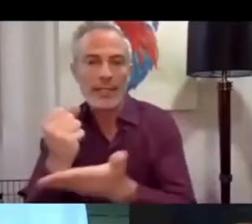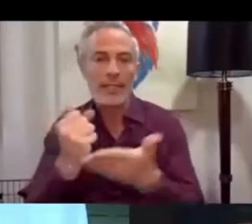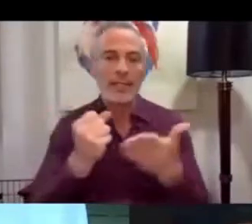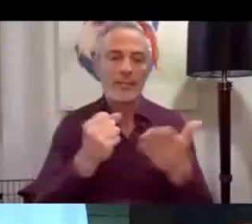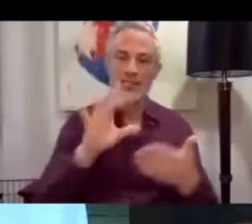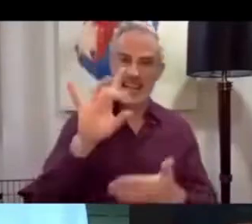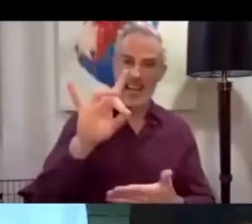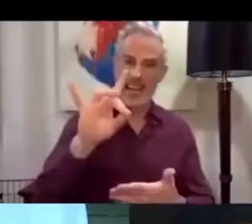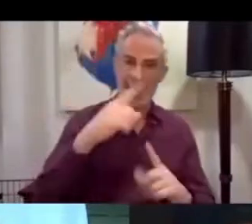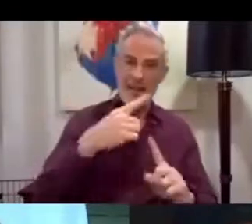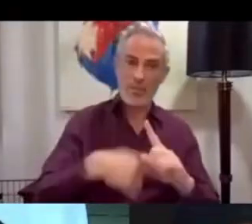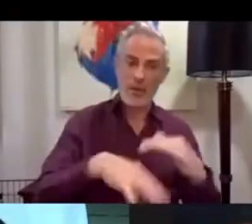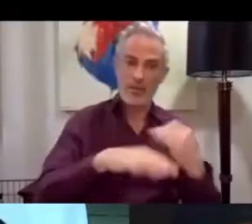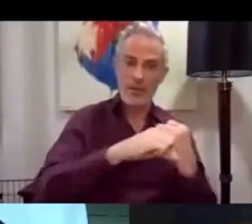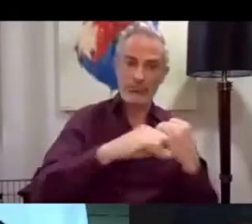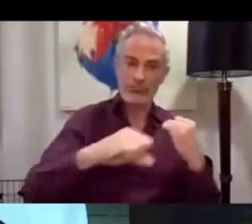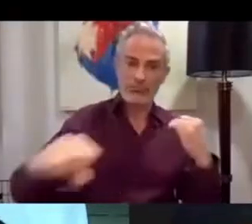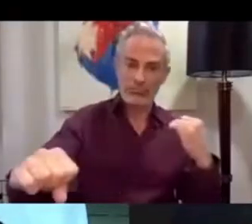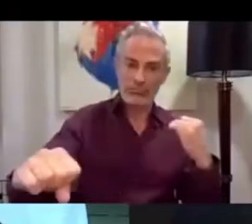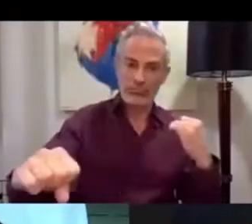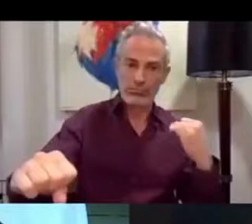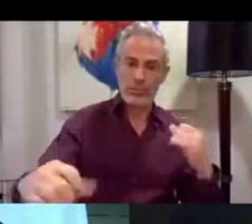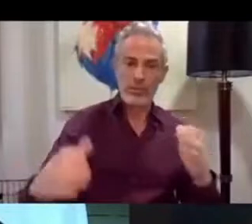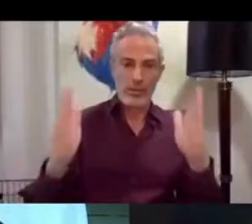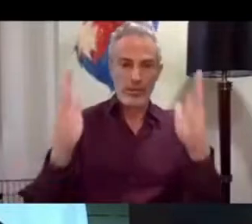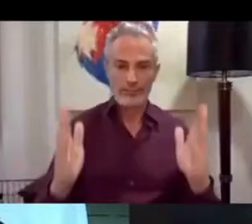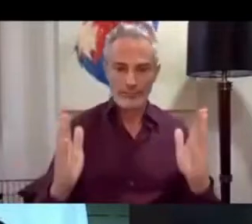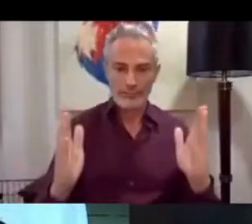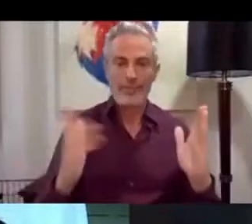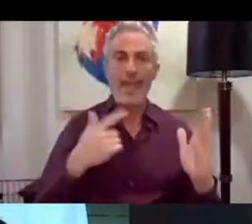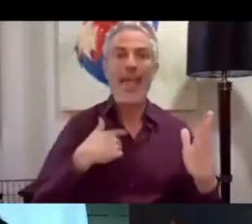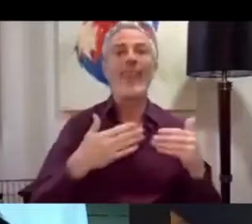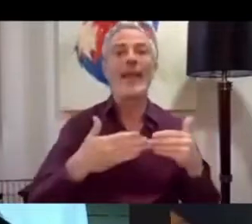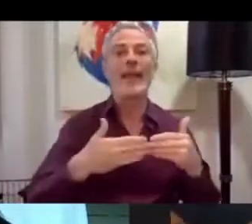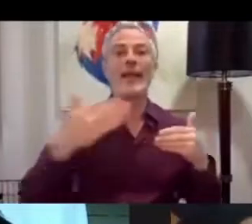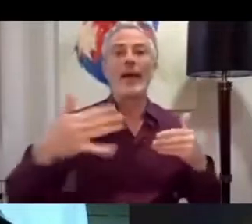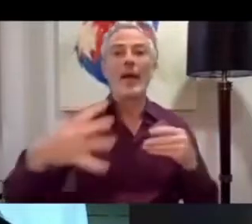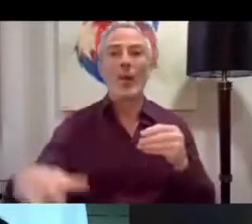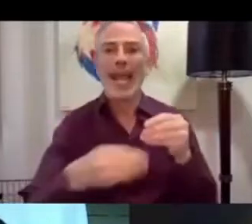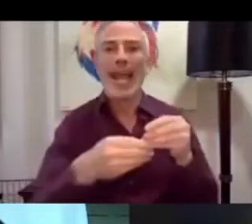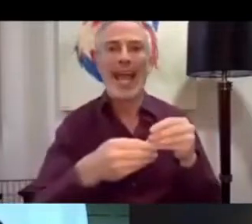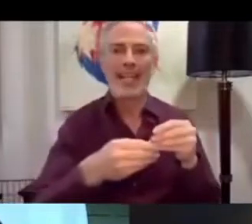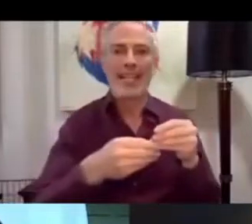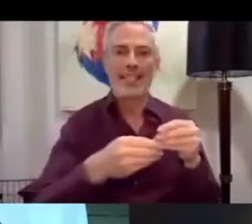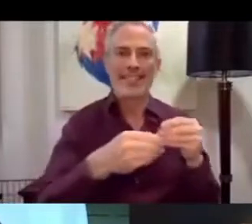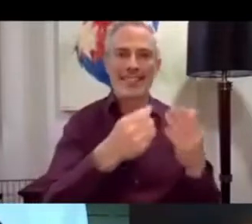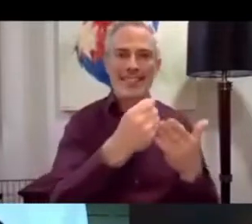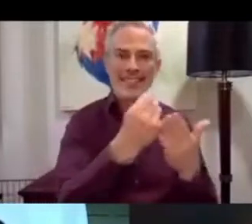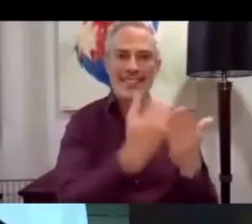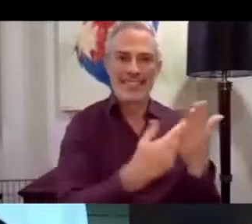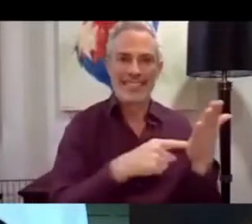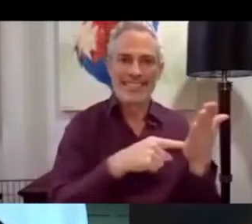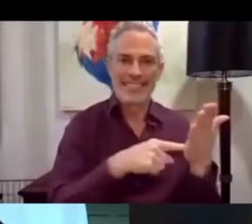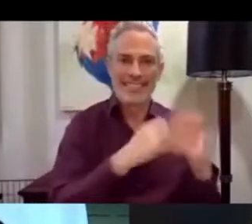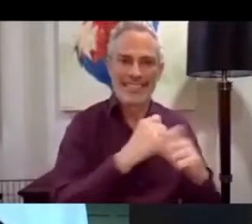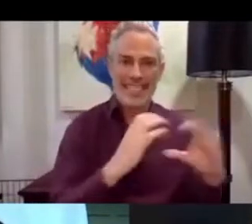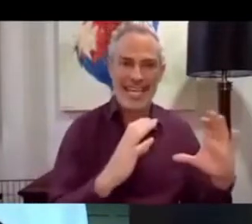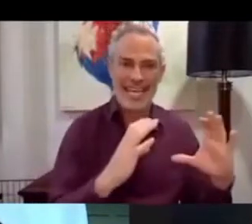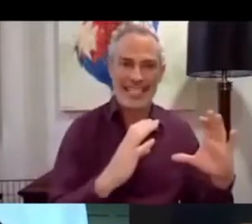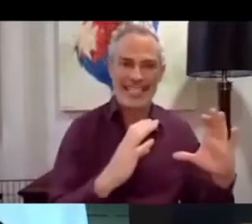years, we did some additional scenes. And there are a couple of scenes where shot in 2016, 15,